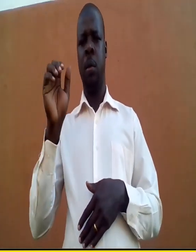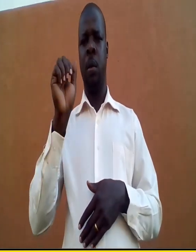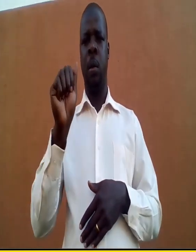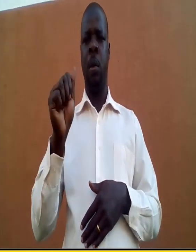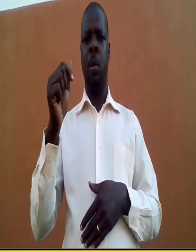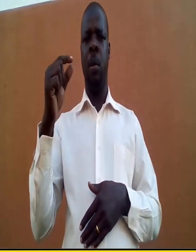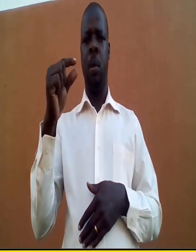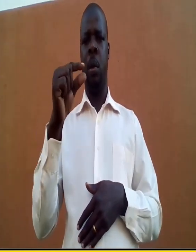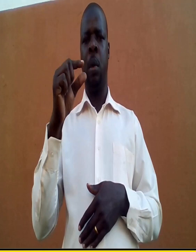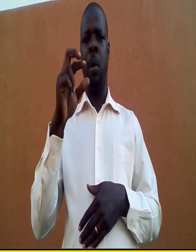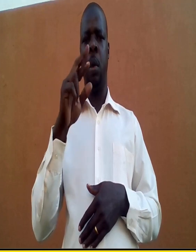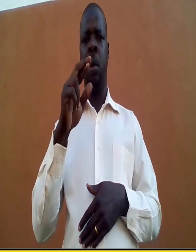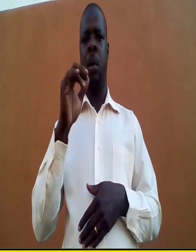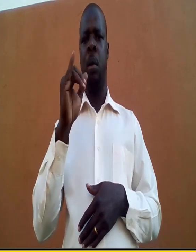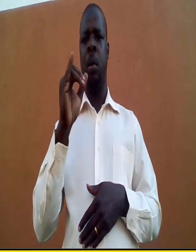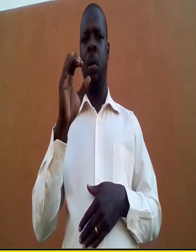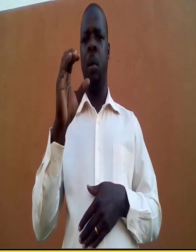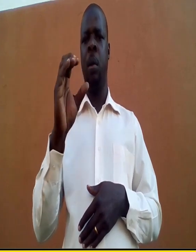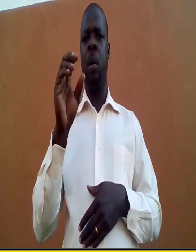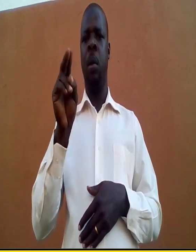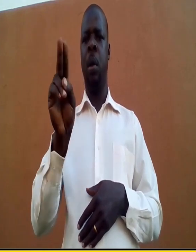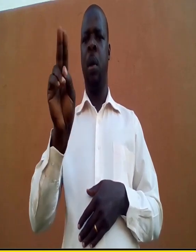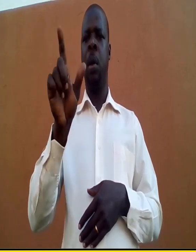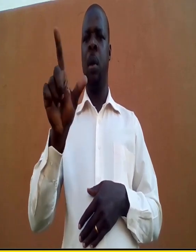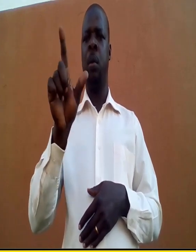its sign, fingers crossed, agriculture.